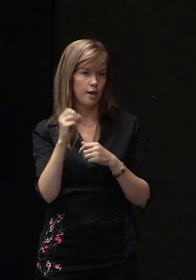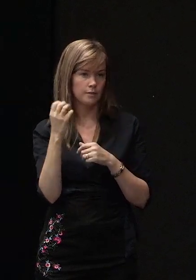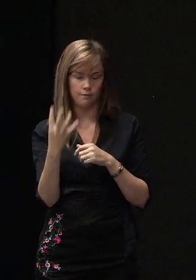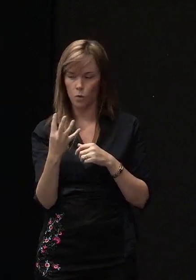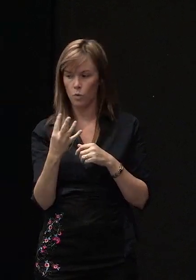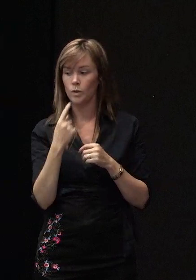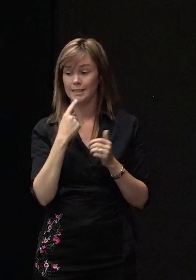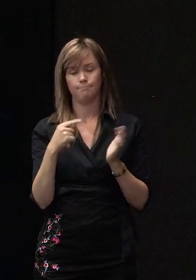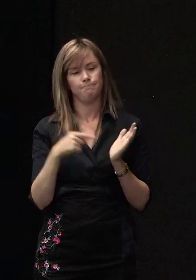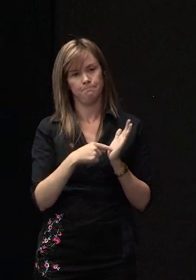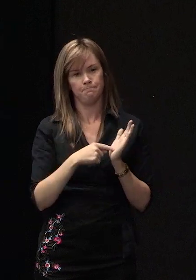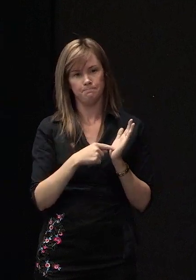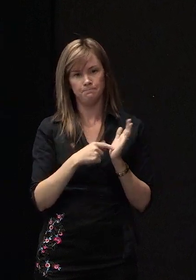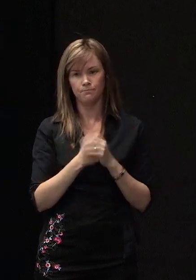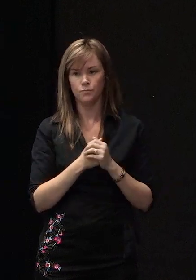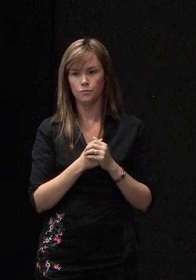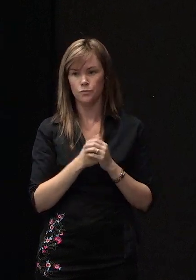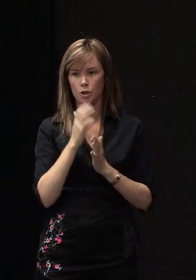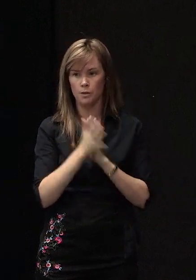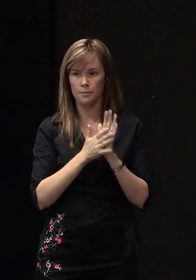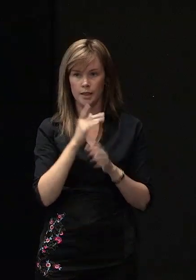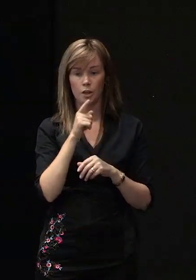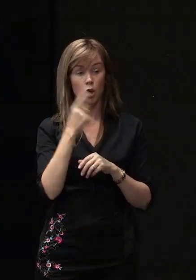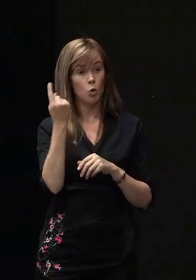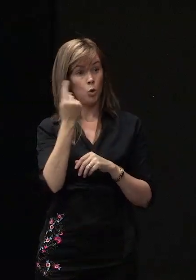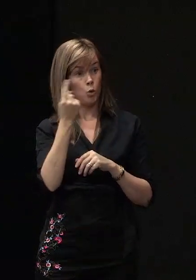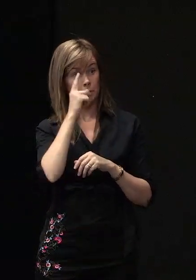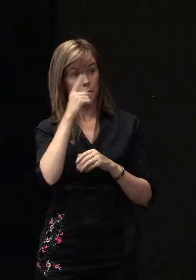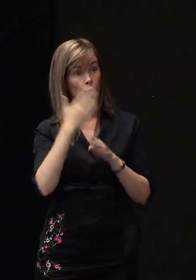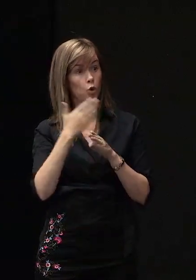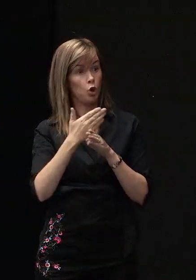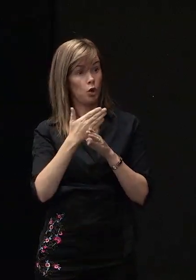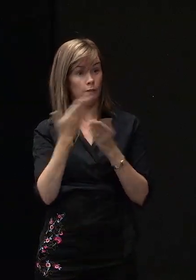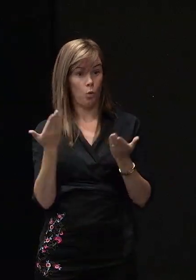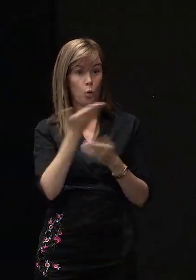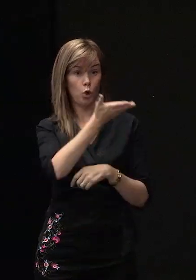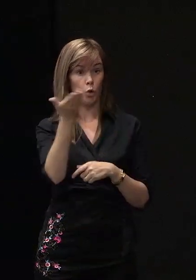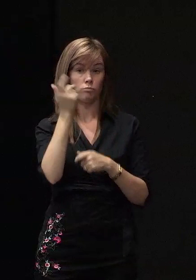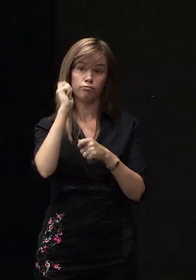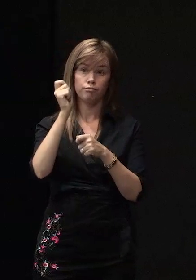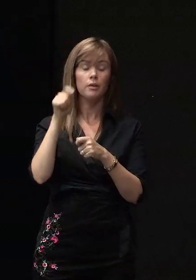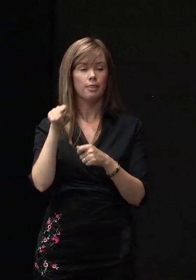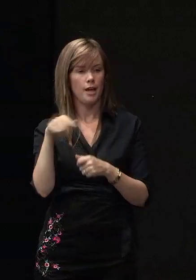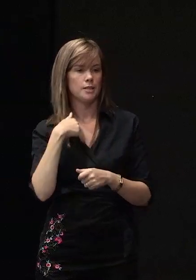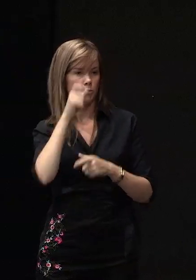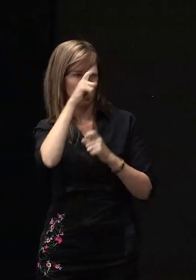states that, and your contractors who are working on your behalf should be aware of that.